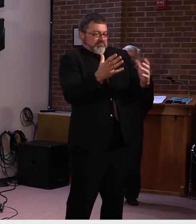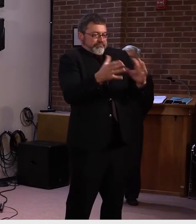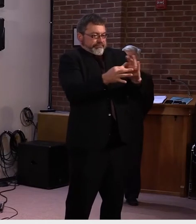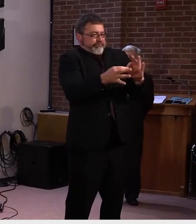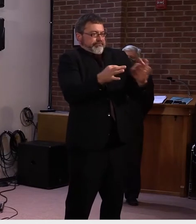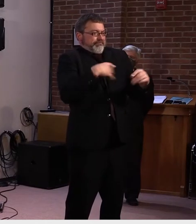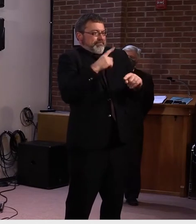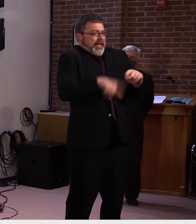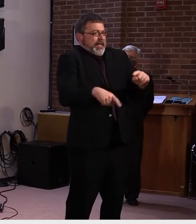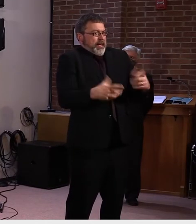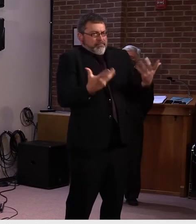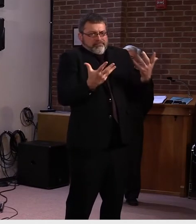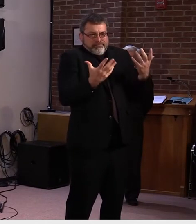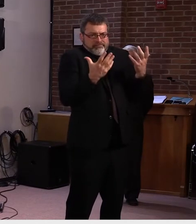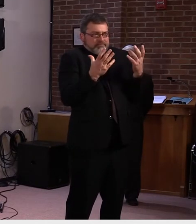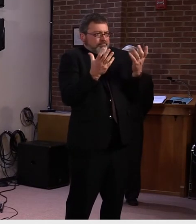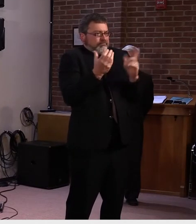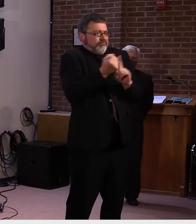Okay. Well, thank you. Yep.